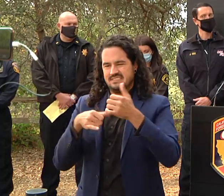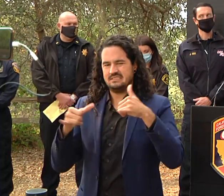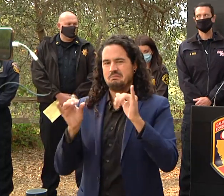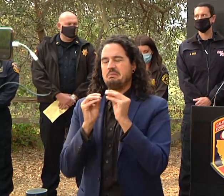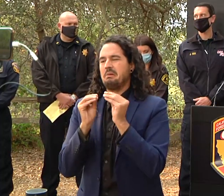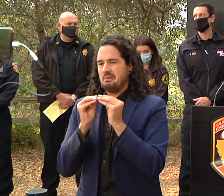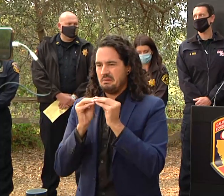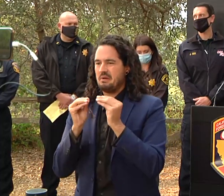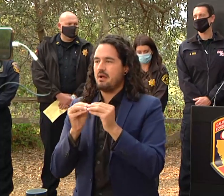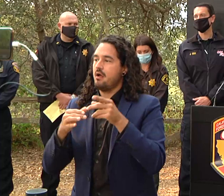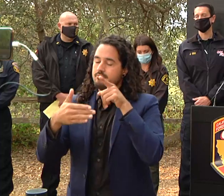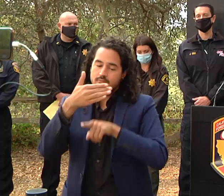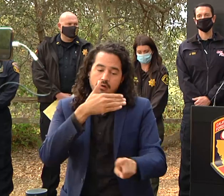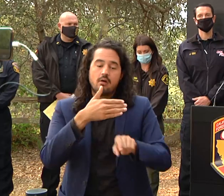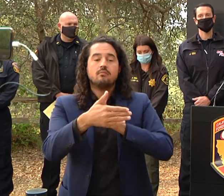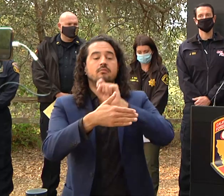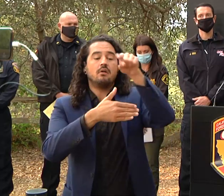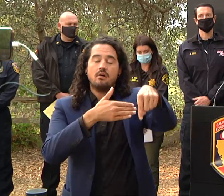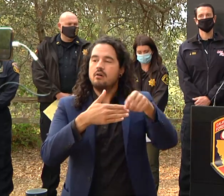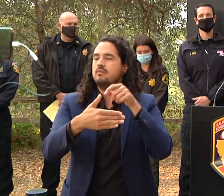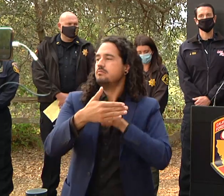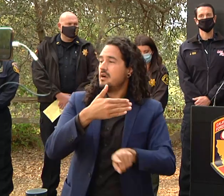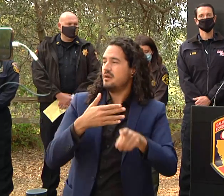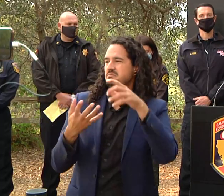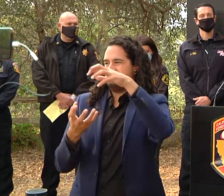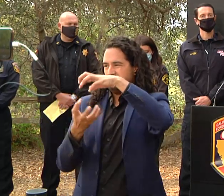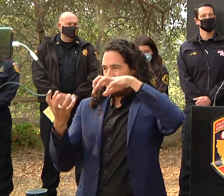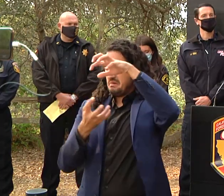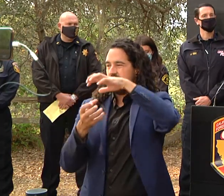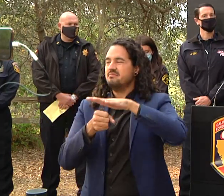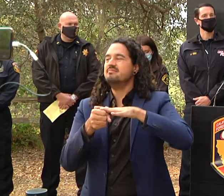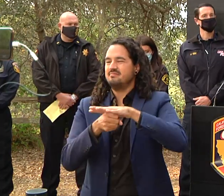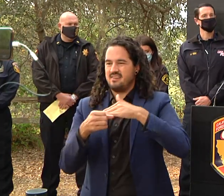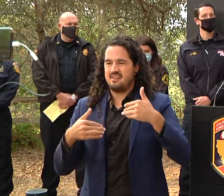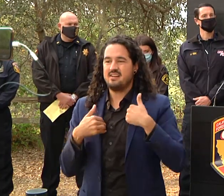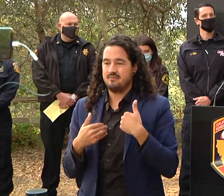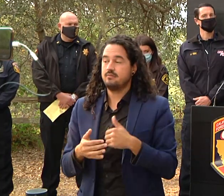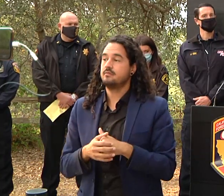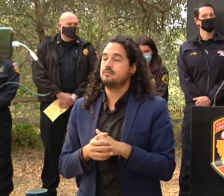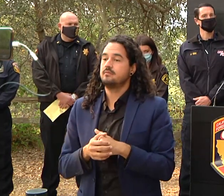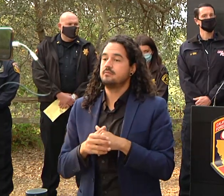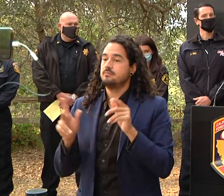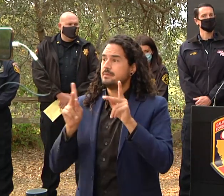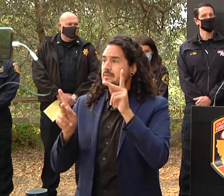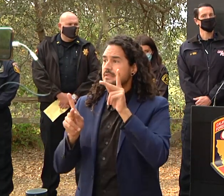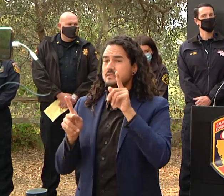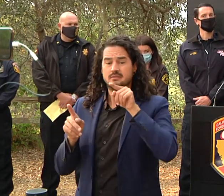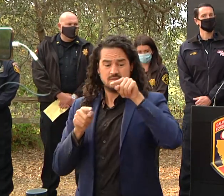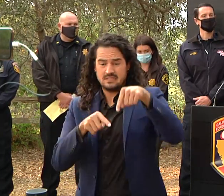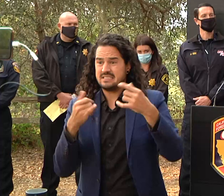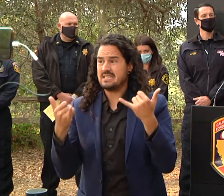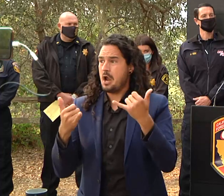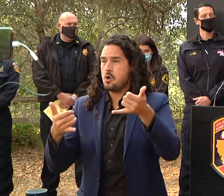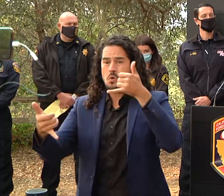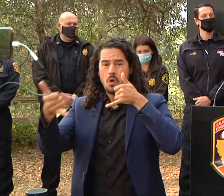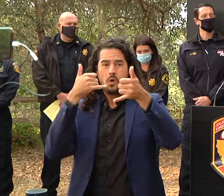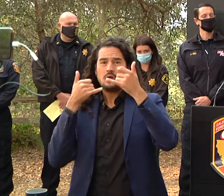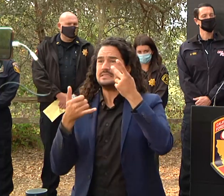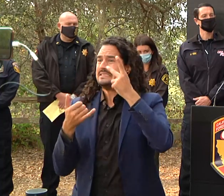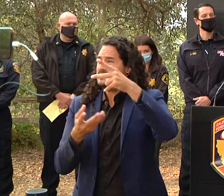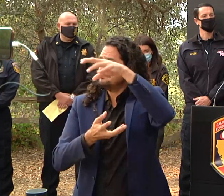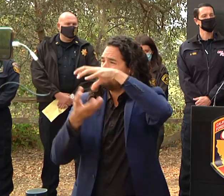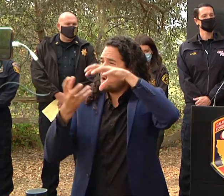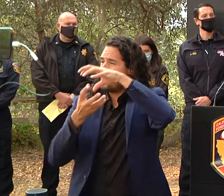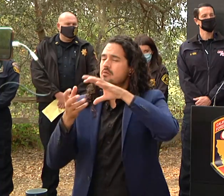in those areas we're seeing a lot of smokes getting calls for service we've expected that we know that's going to happen as the weather gets hotter and drier and